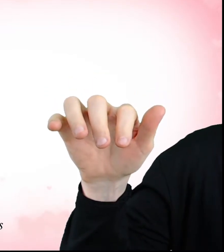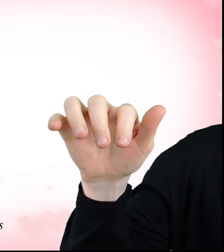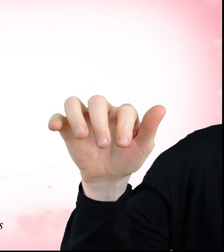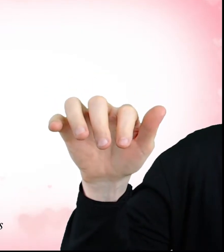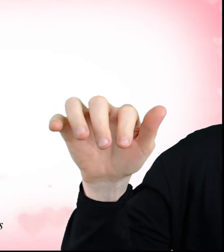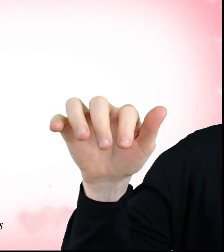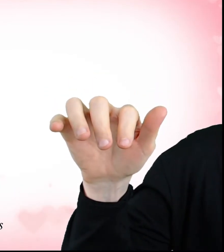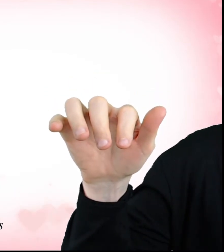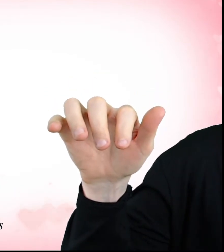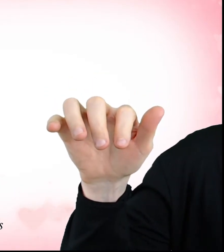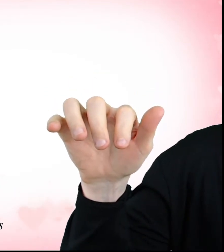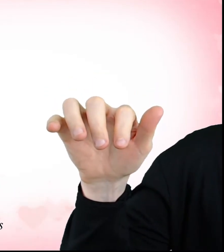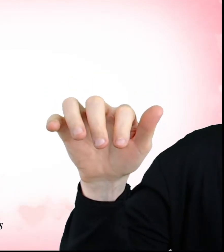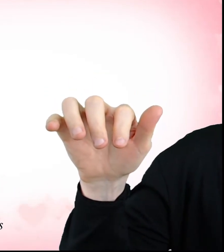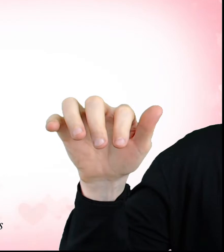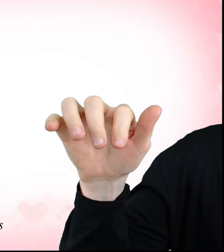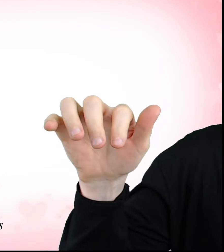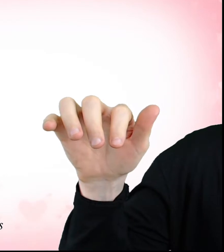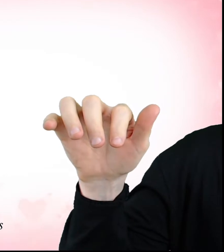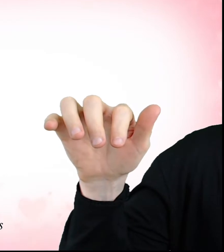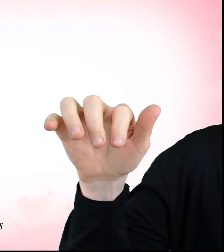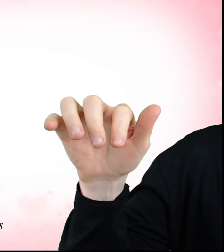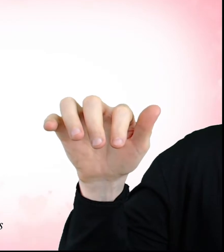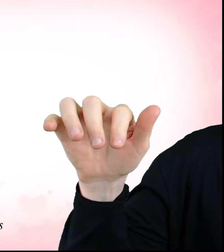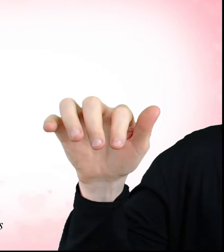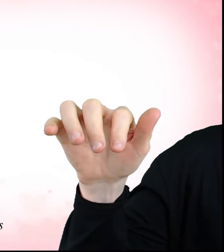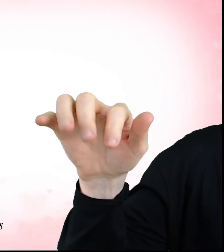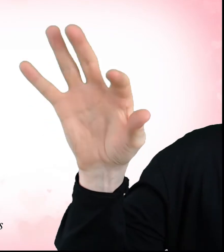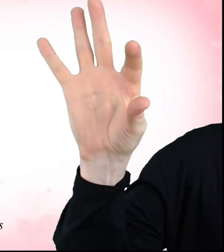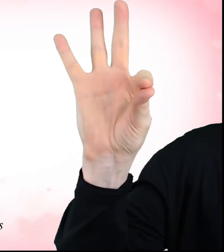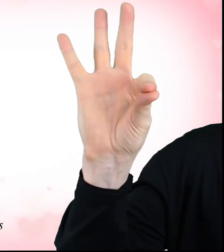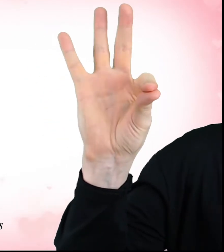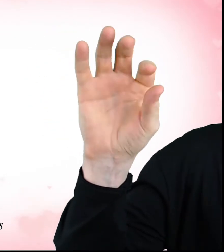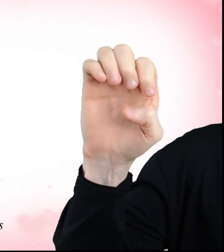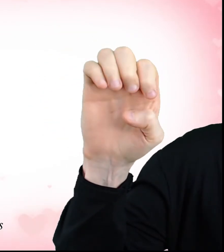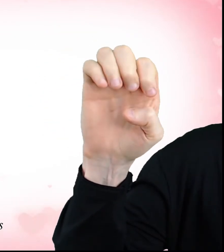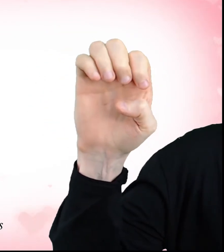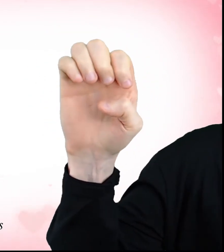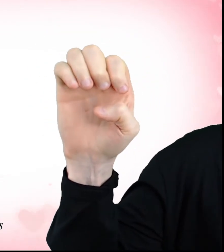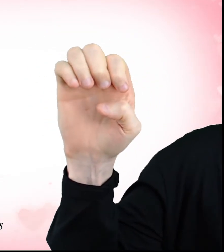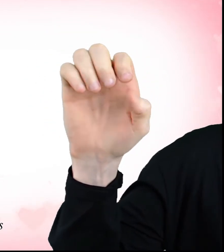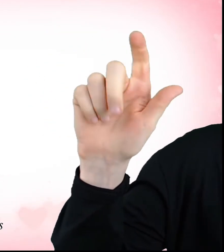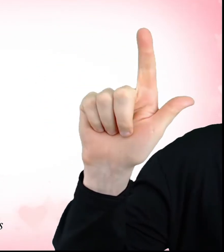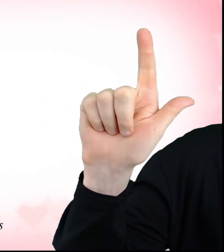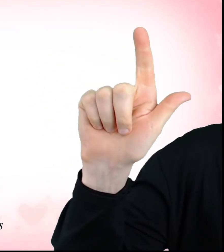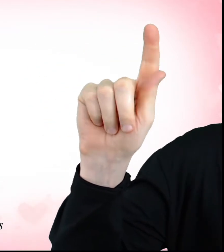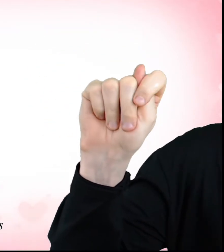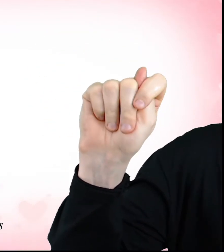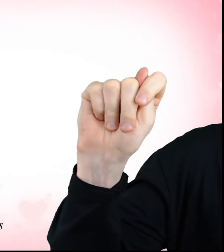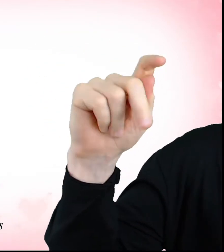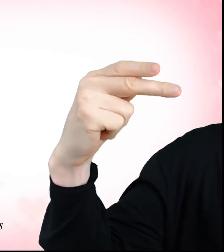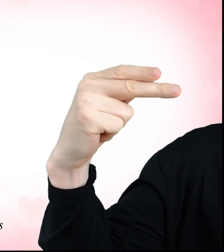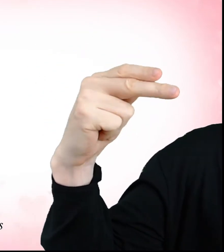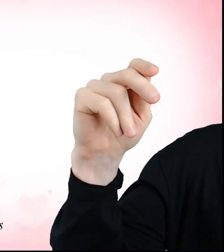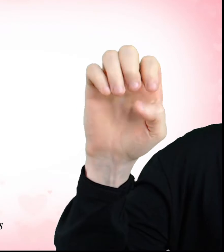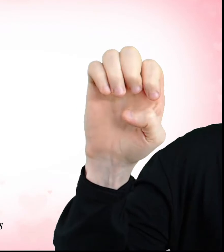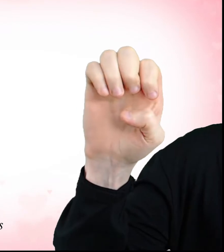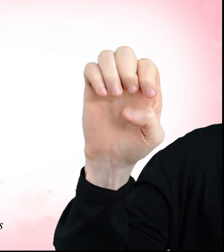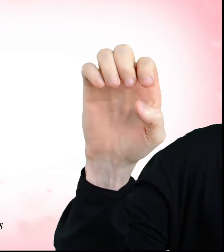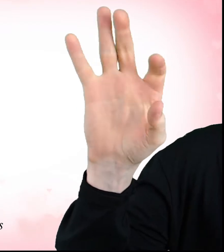starlight I need you, all night, come on dance with me, I'm levitating You, moonlight,